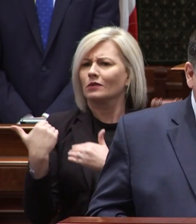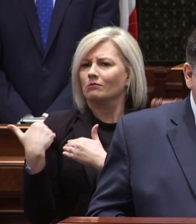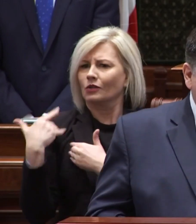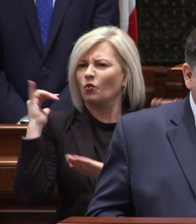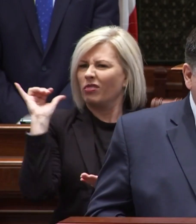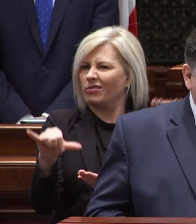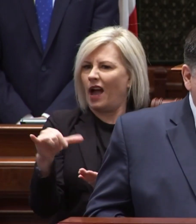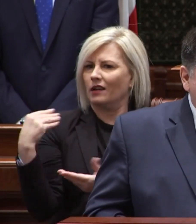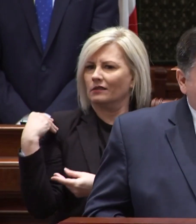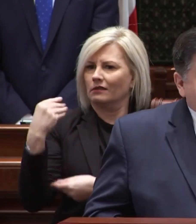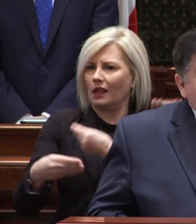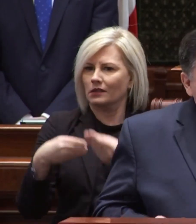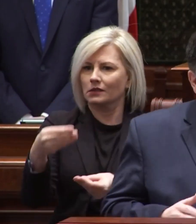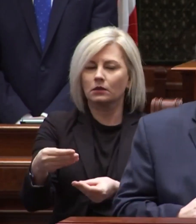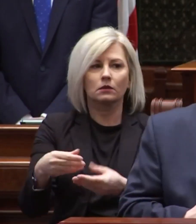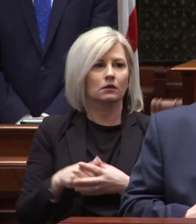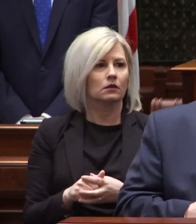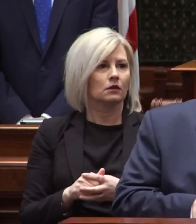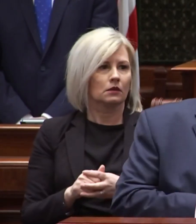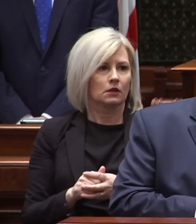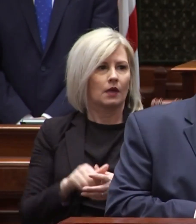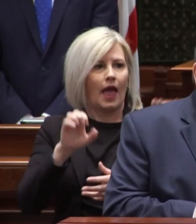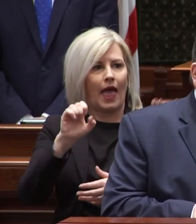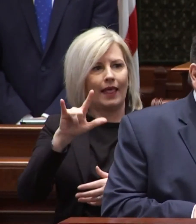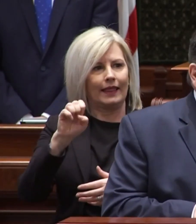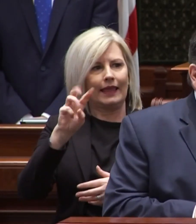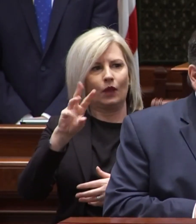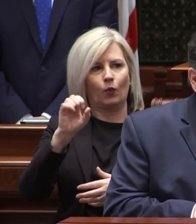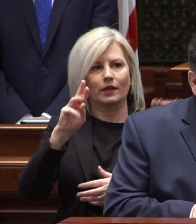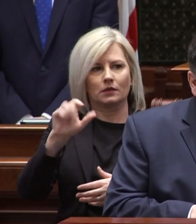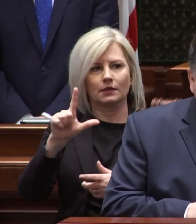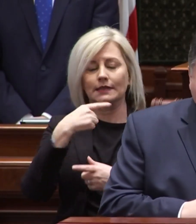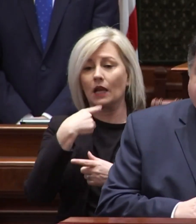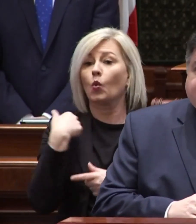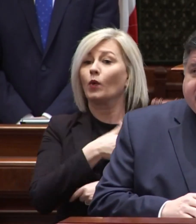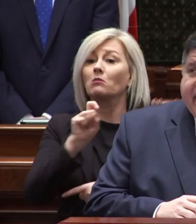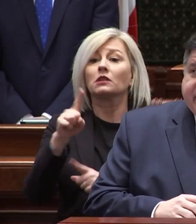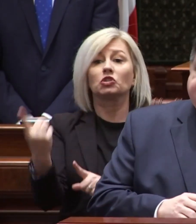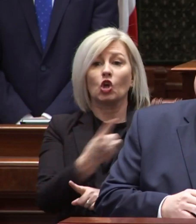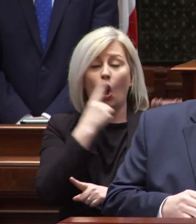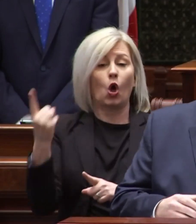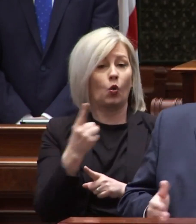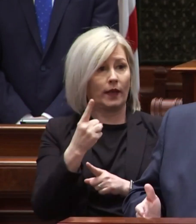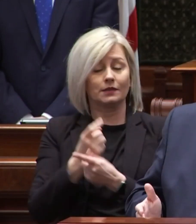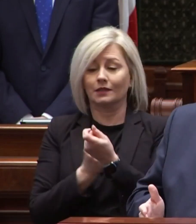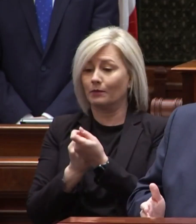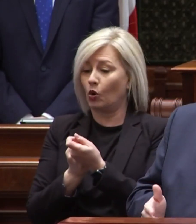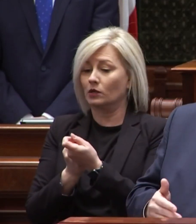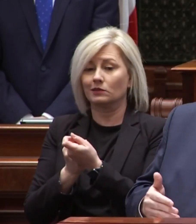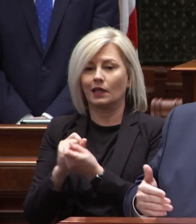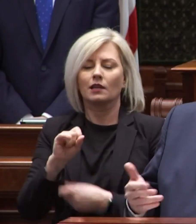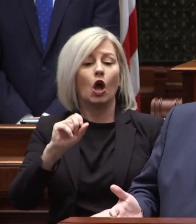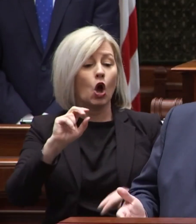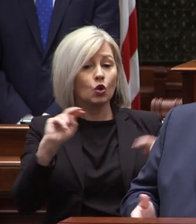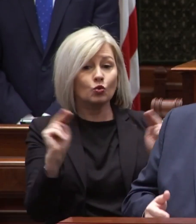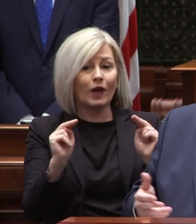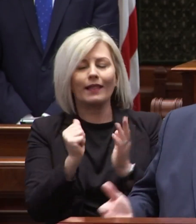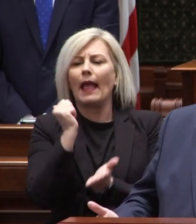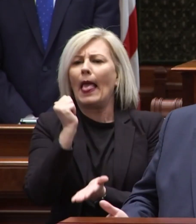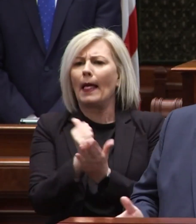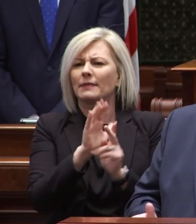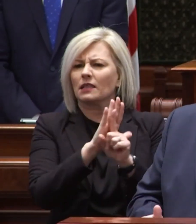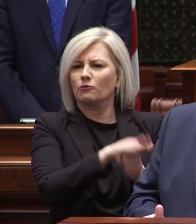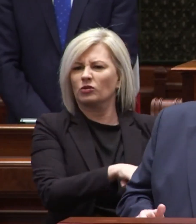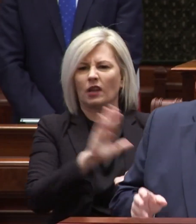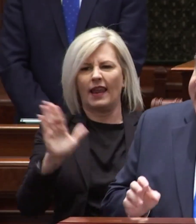to that legacy as elie wezel said we must always take sides neutrality helps the oppressor